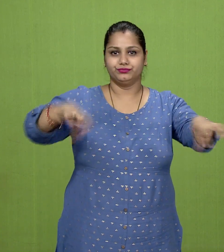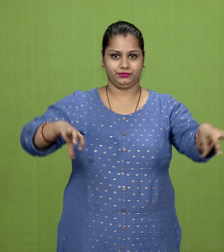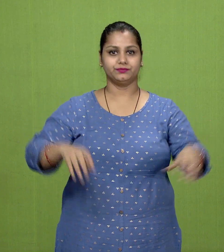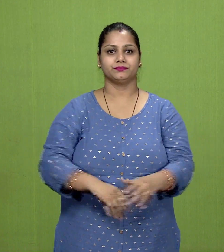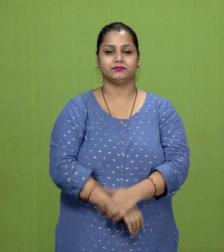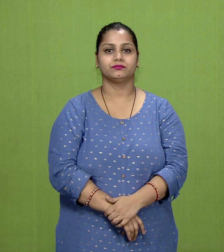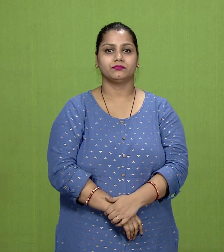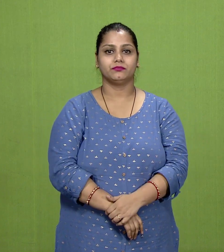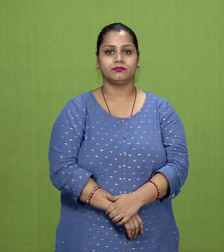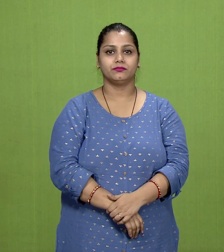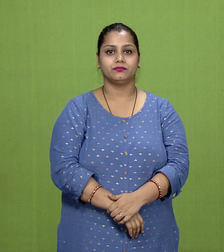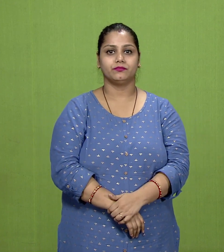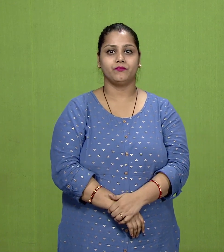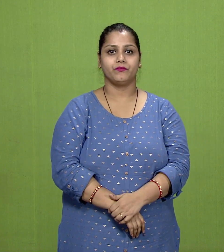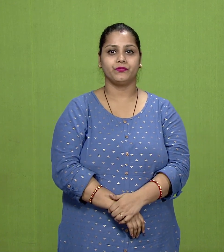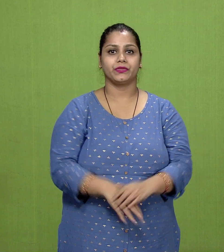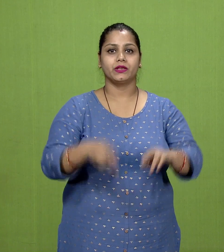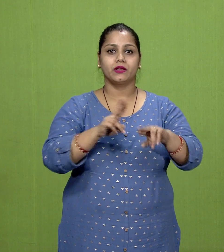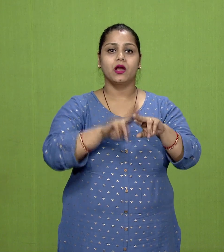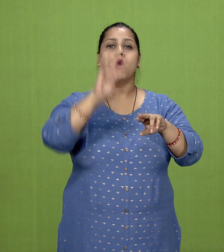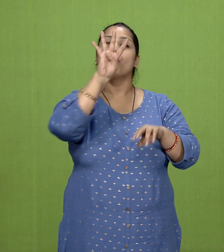in the form of four Varnas